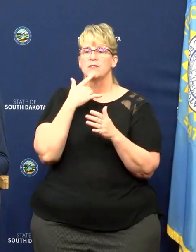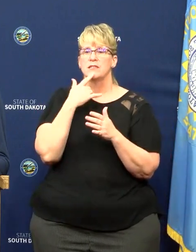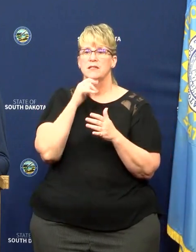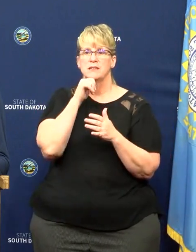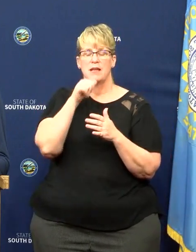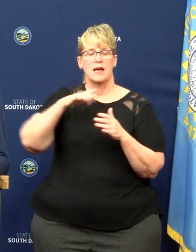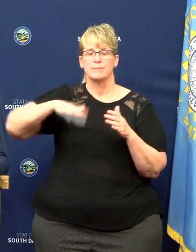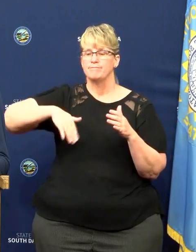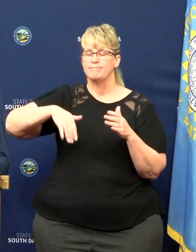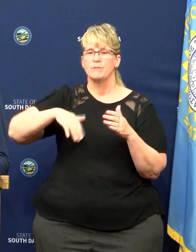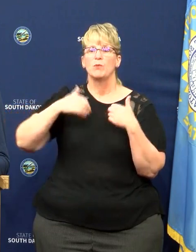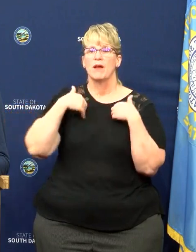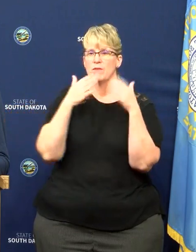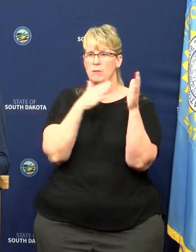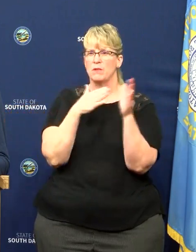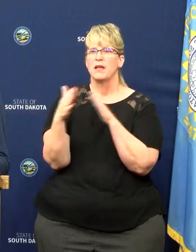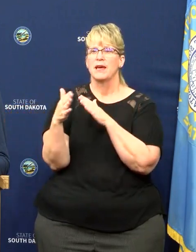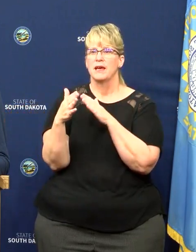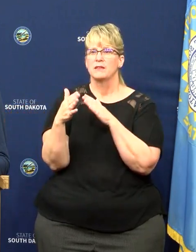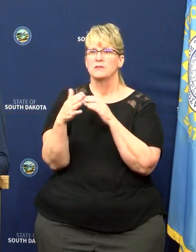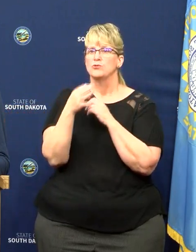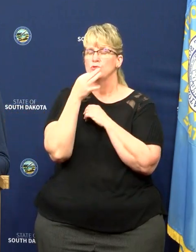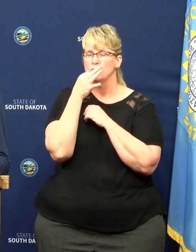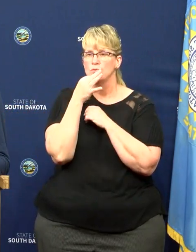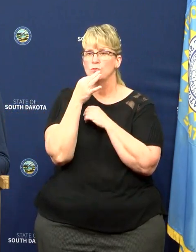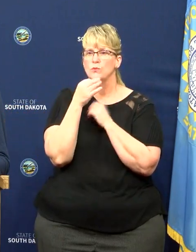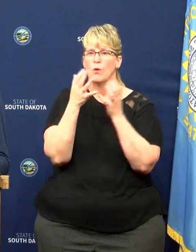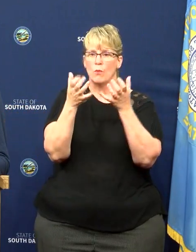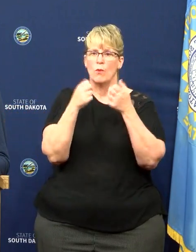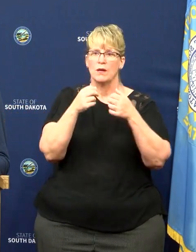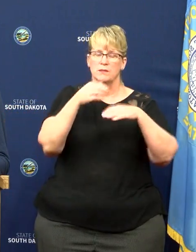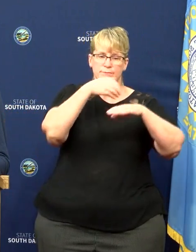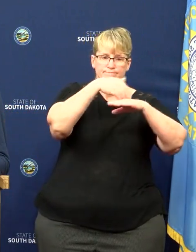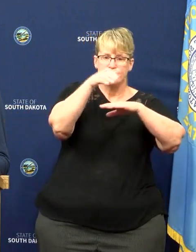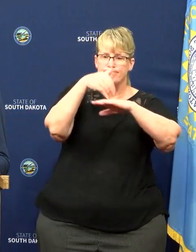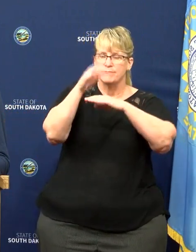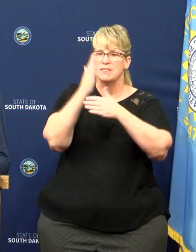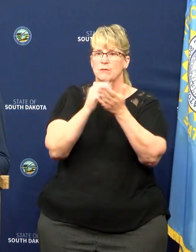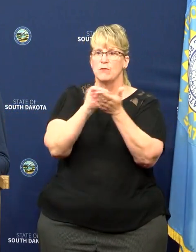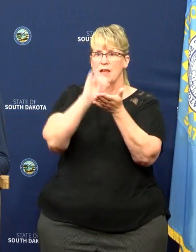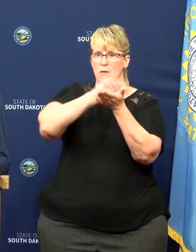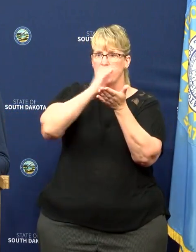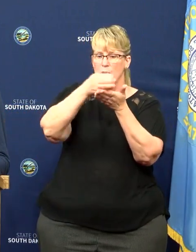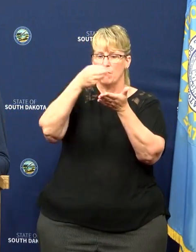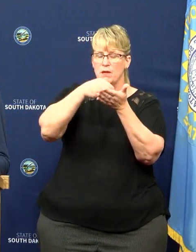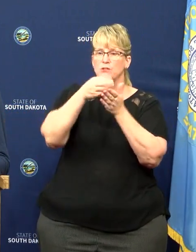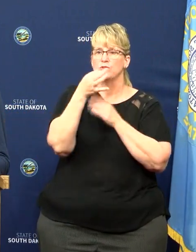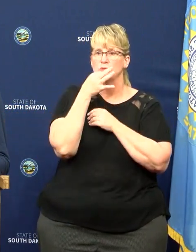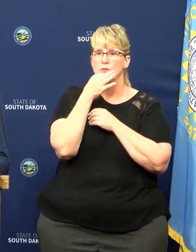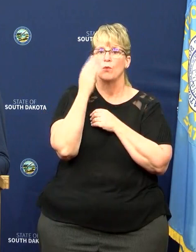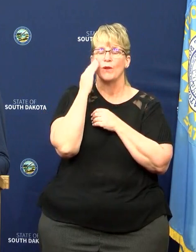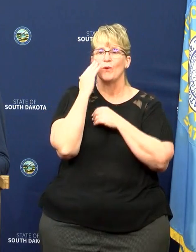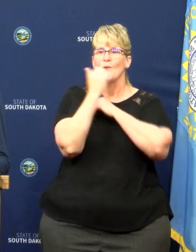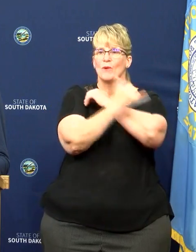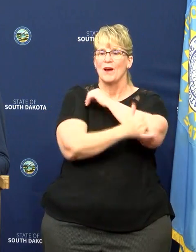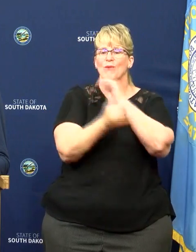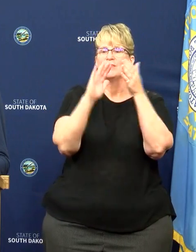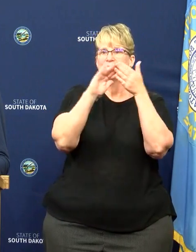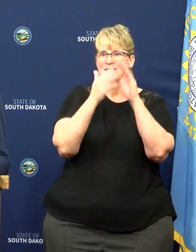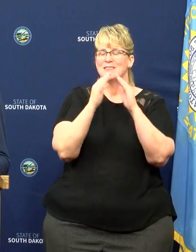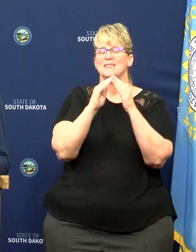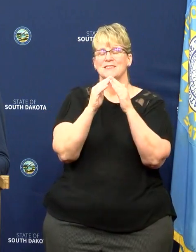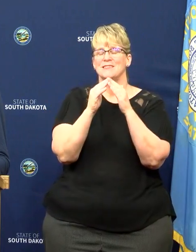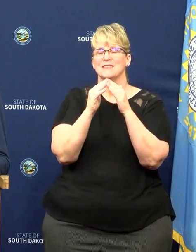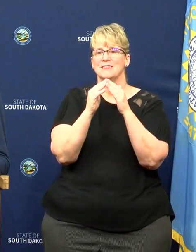we'll be bringing a plan forward soon. We'd like to deploy some of those funds as soon as possible because we know that counties and cities